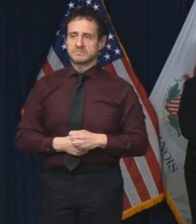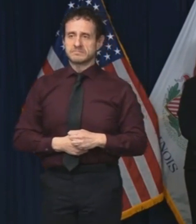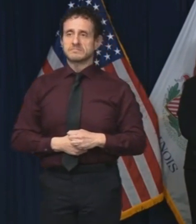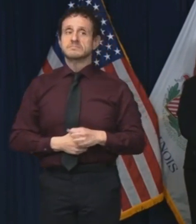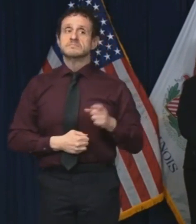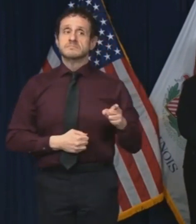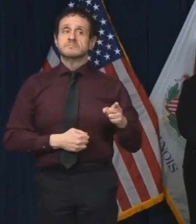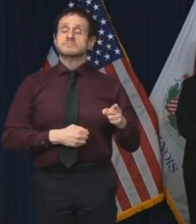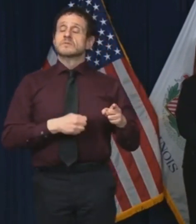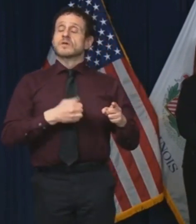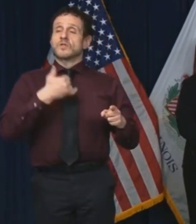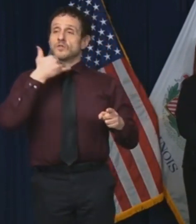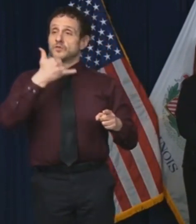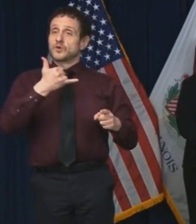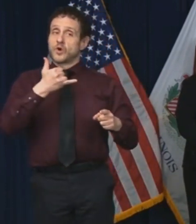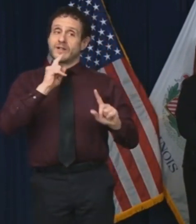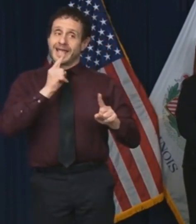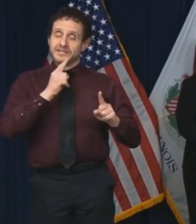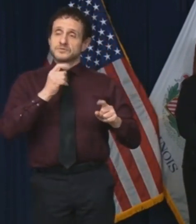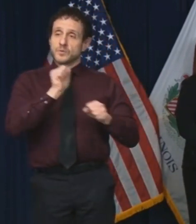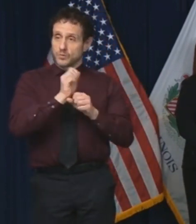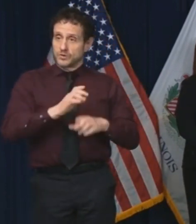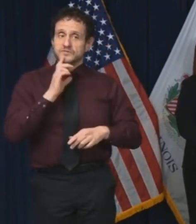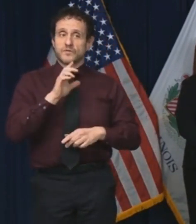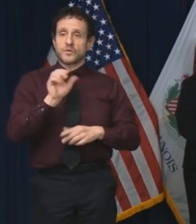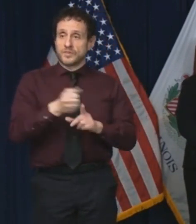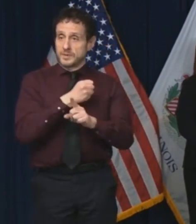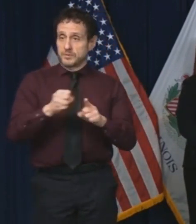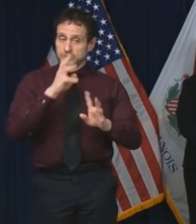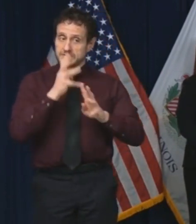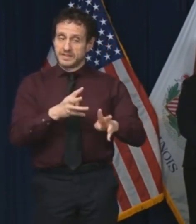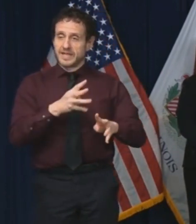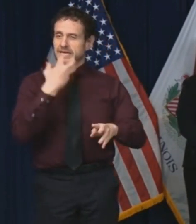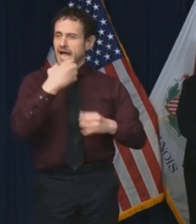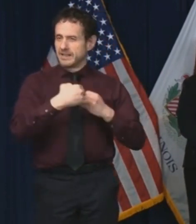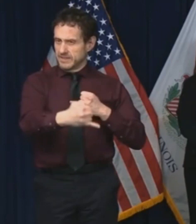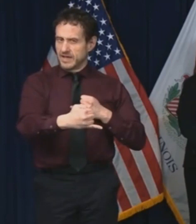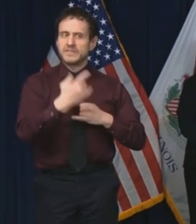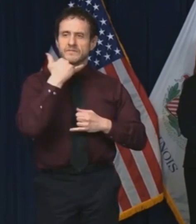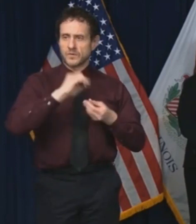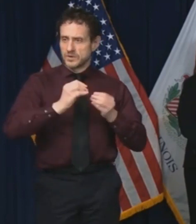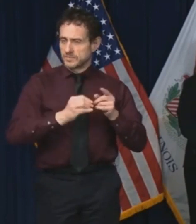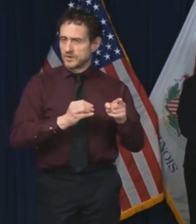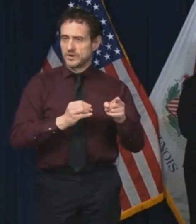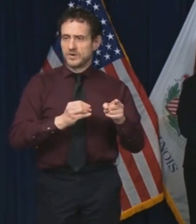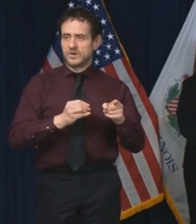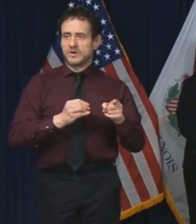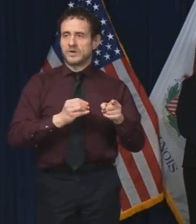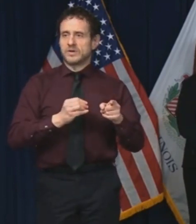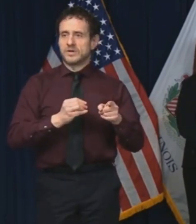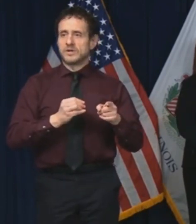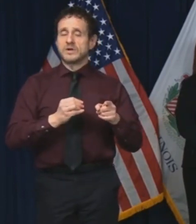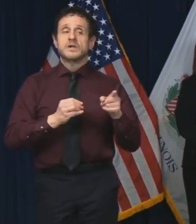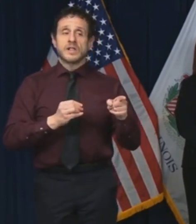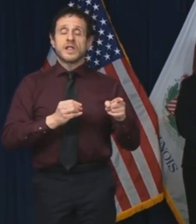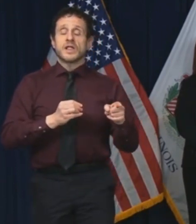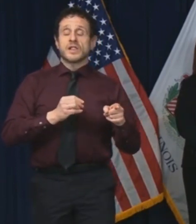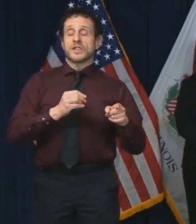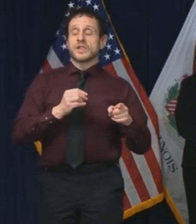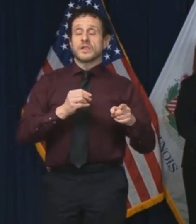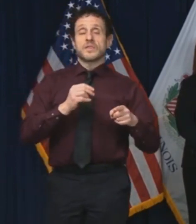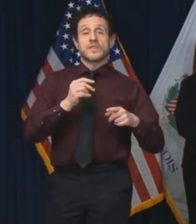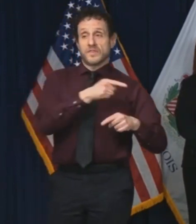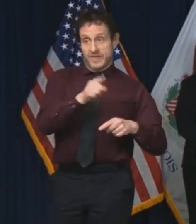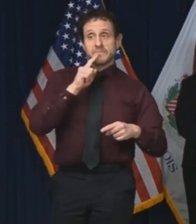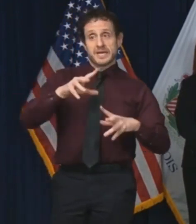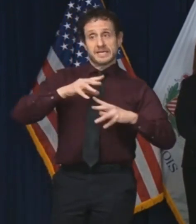the Abuse and Neglect Hotline for the past two weeks, every call floor worker has been